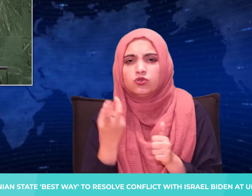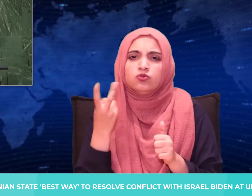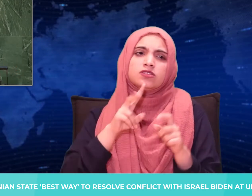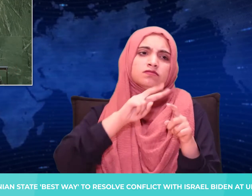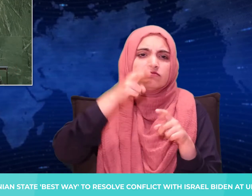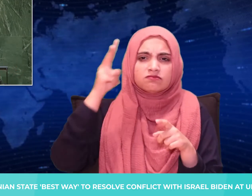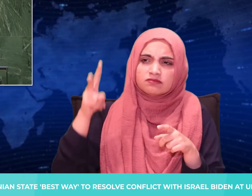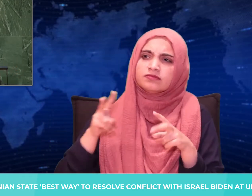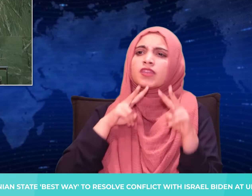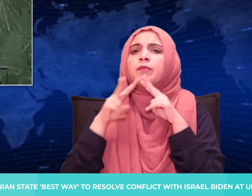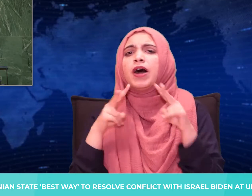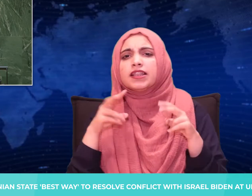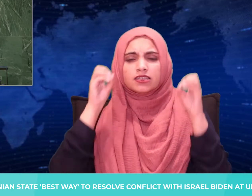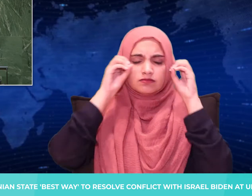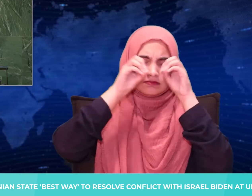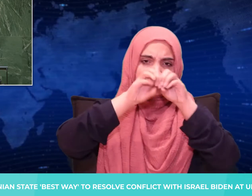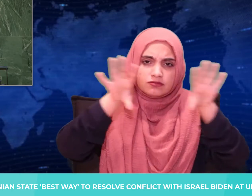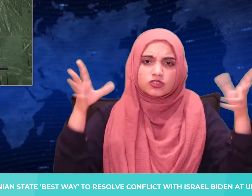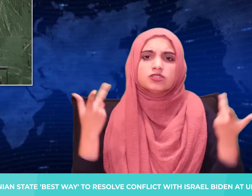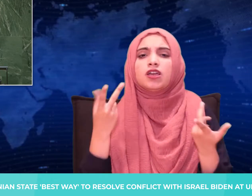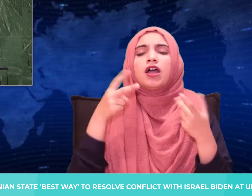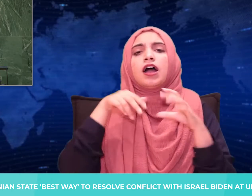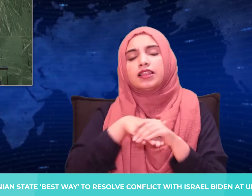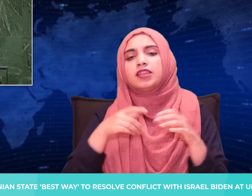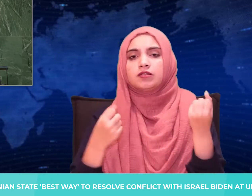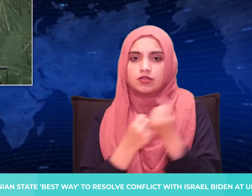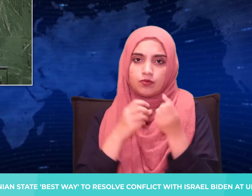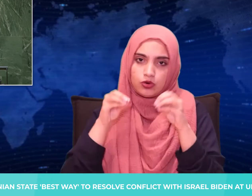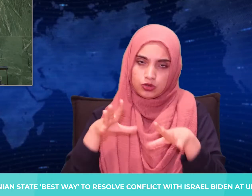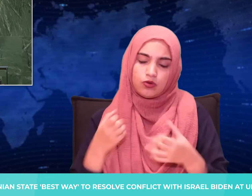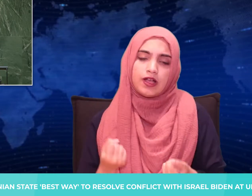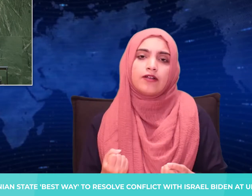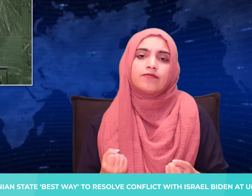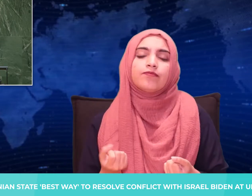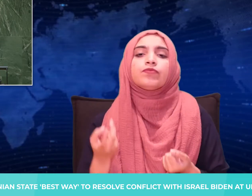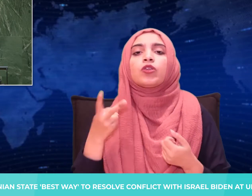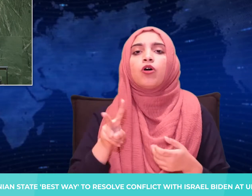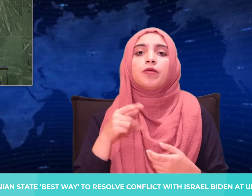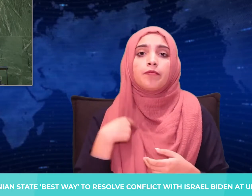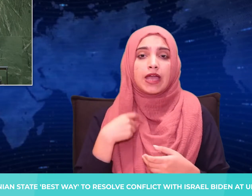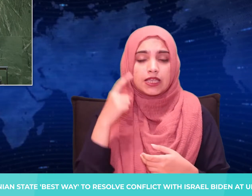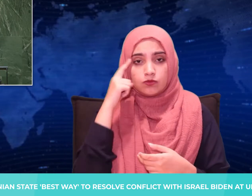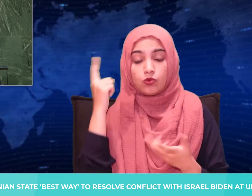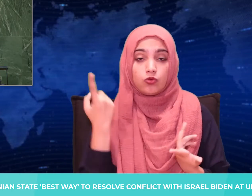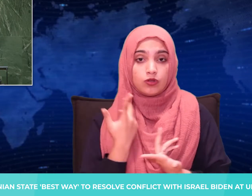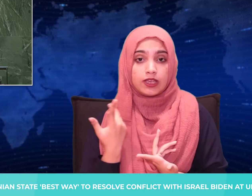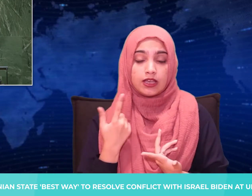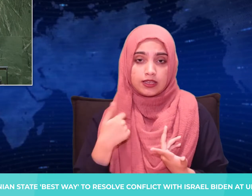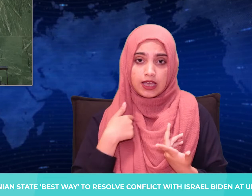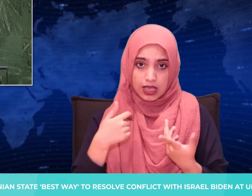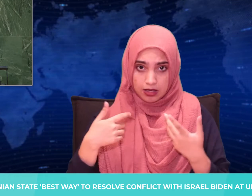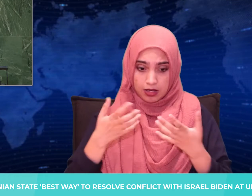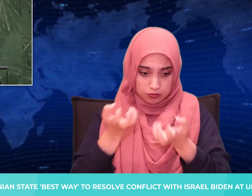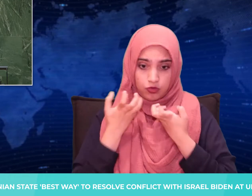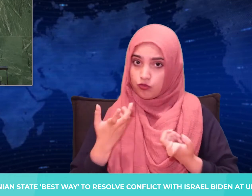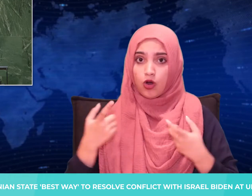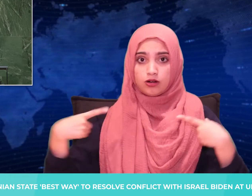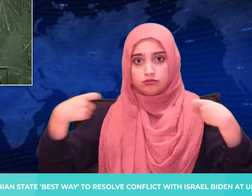disinformation. But we're not seeking, I'll say it again, we're not seeking a new Cold War or a world